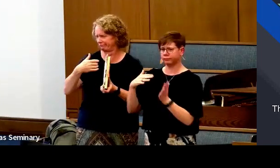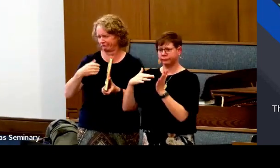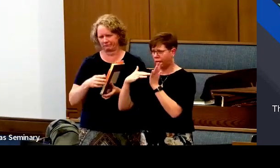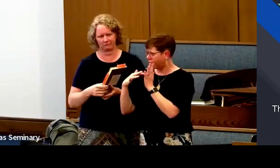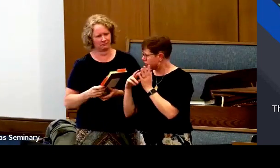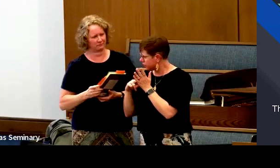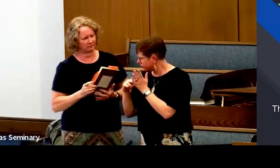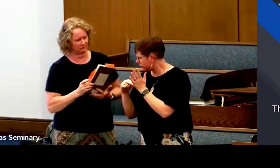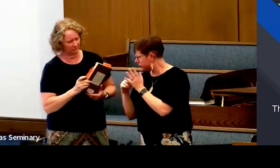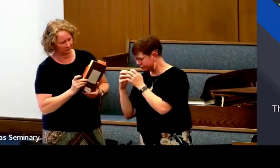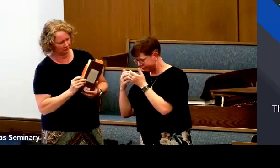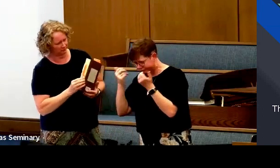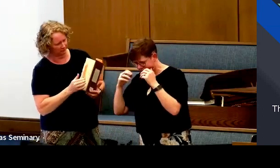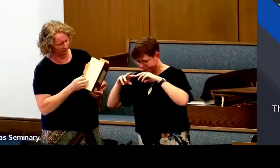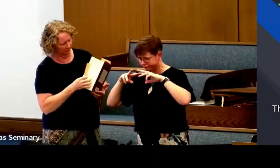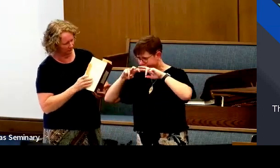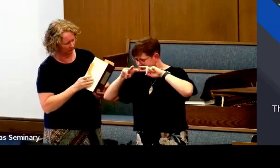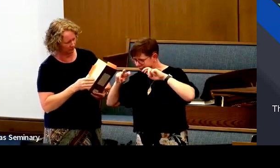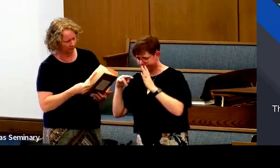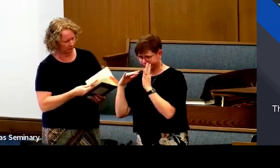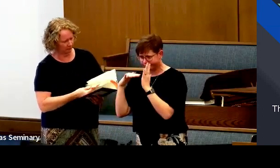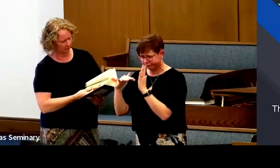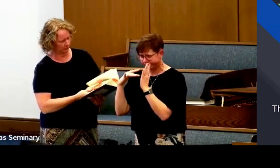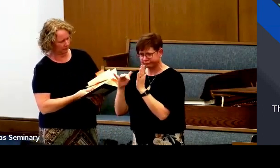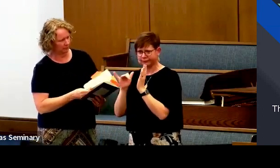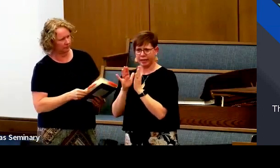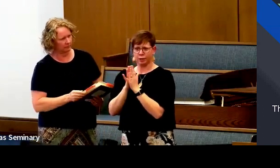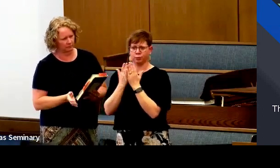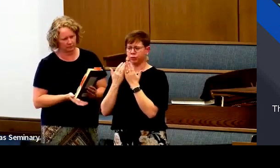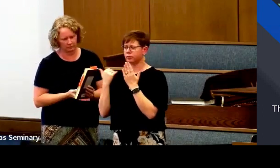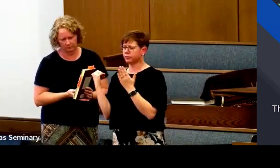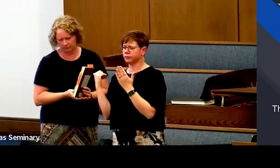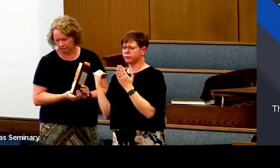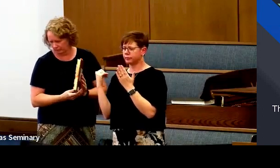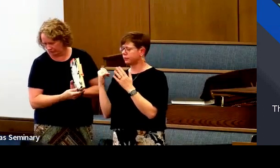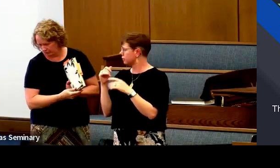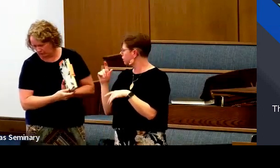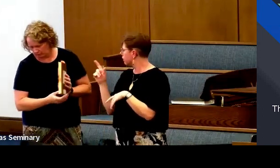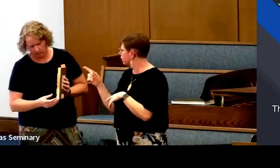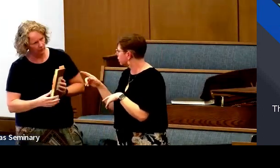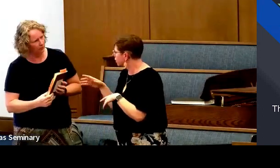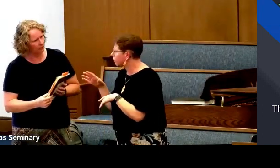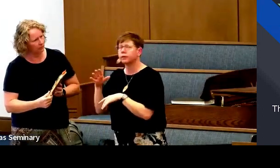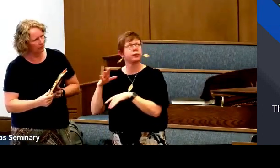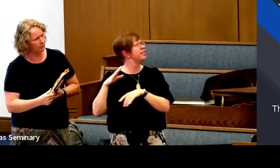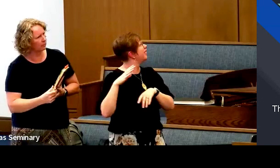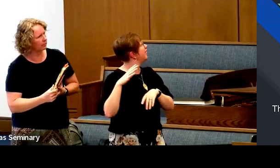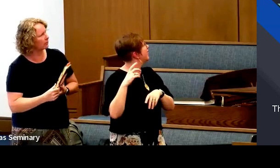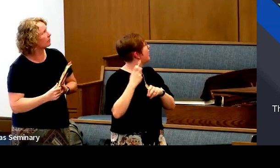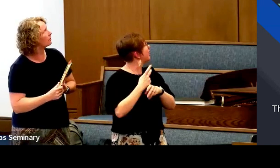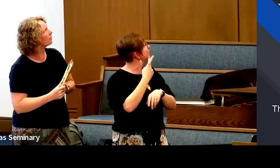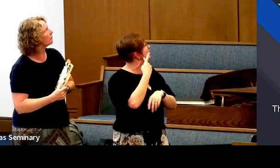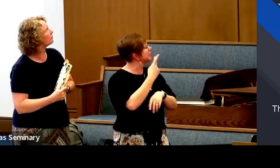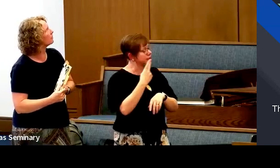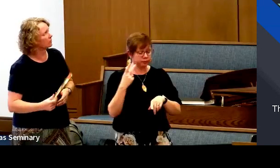So this was the source of our discussion. This book is so good.